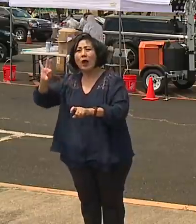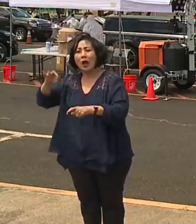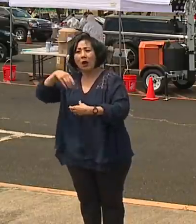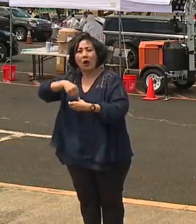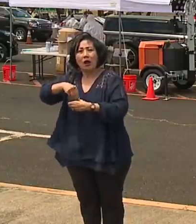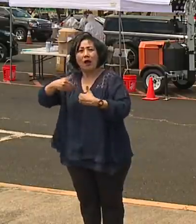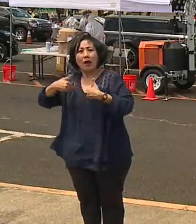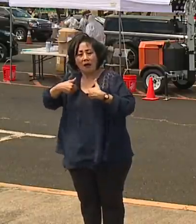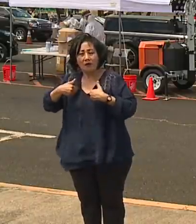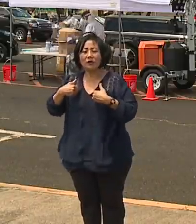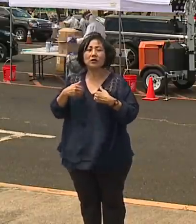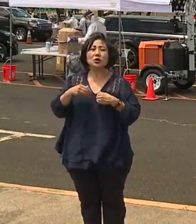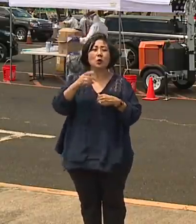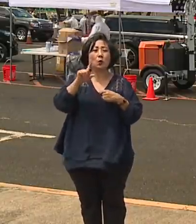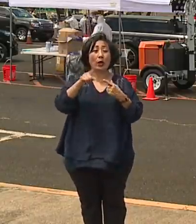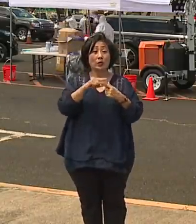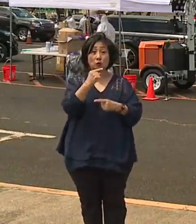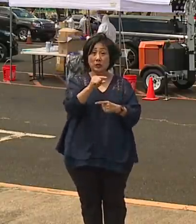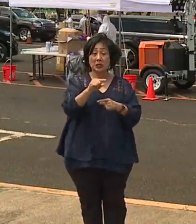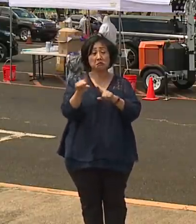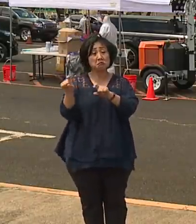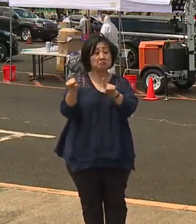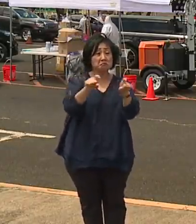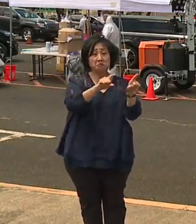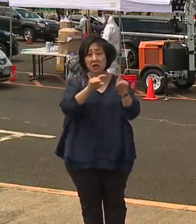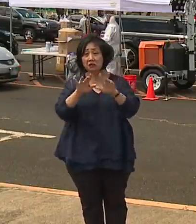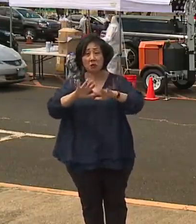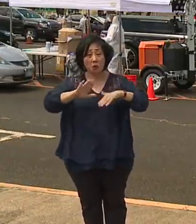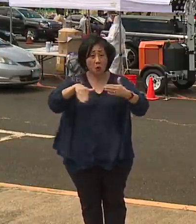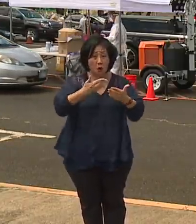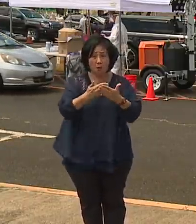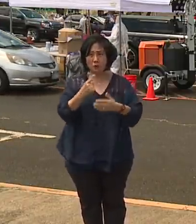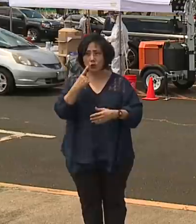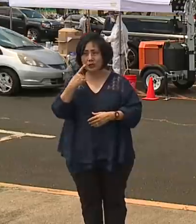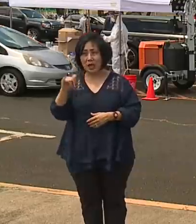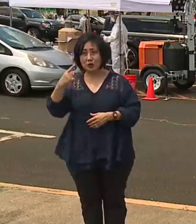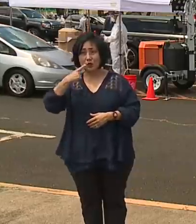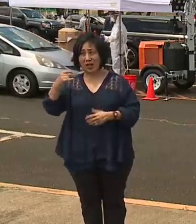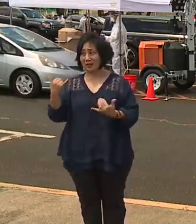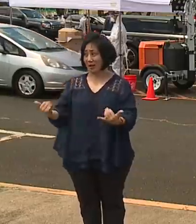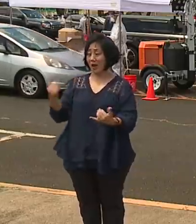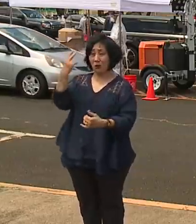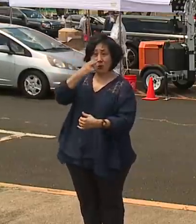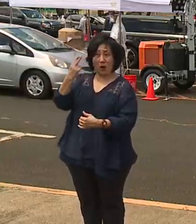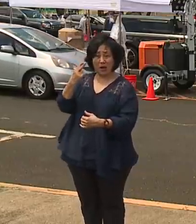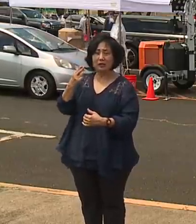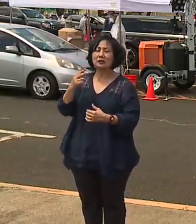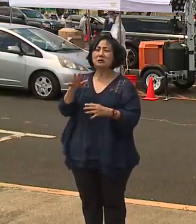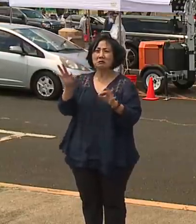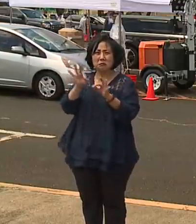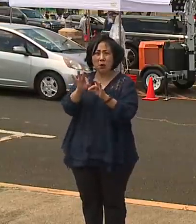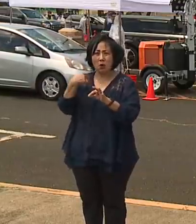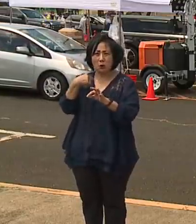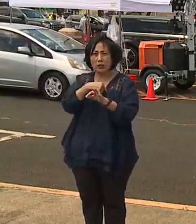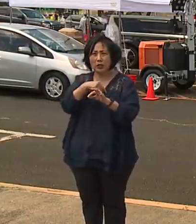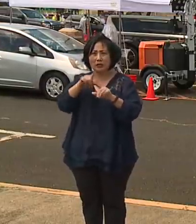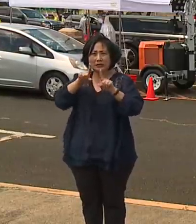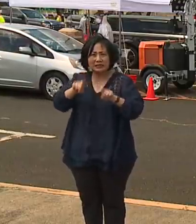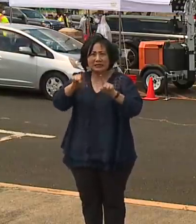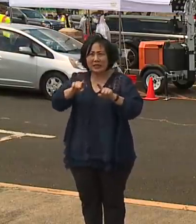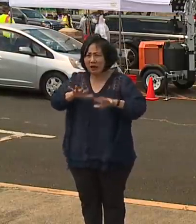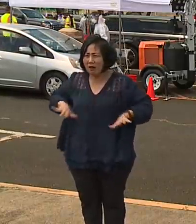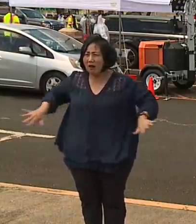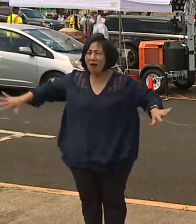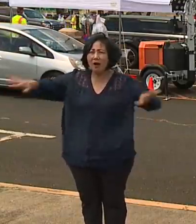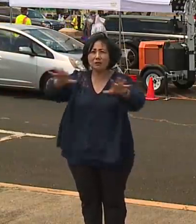surveillance testing when we're in the green. When we're in the yellow and the red, as Hawaii is right now, we want to make sure we're getting as much visibility